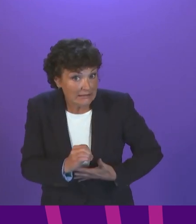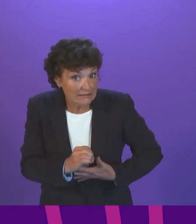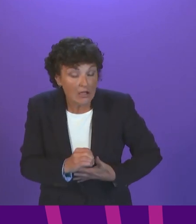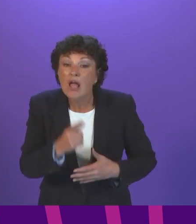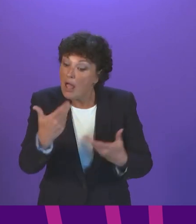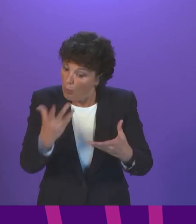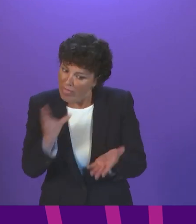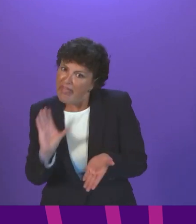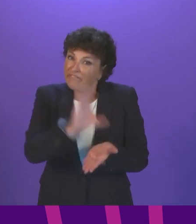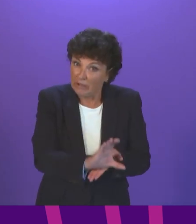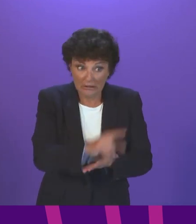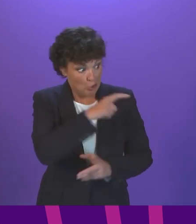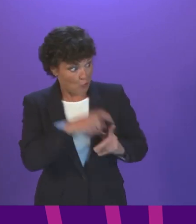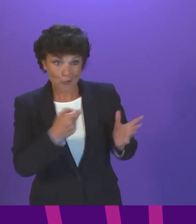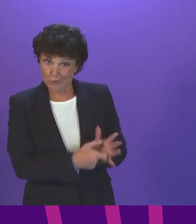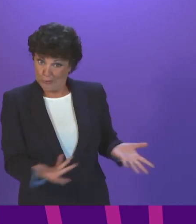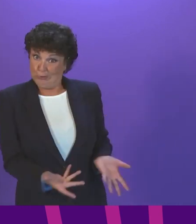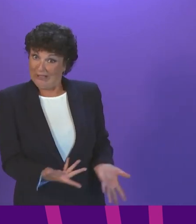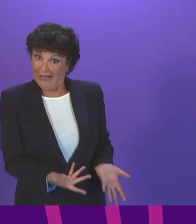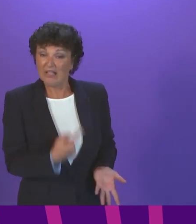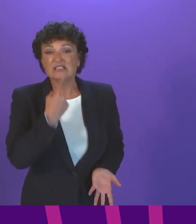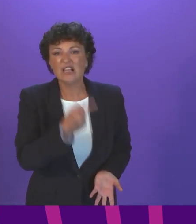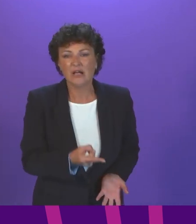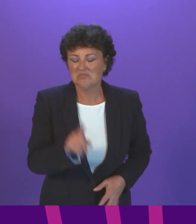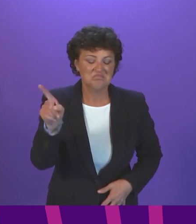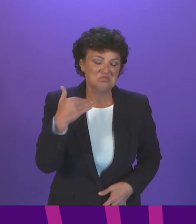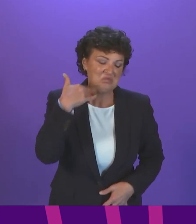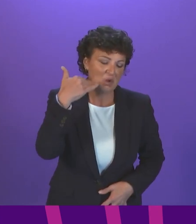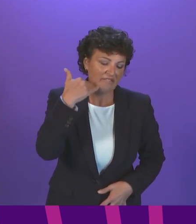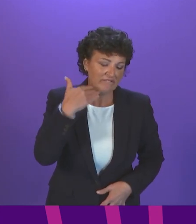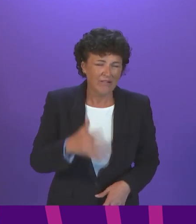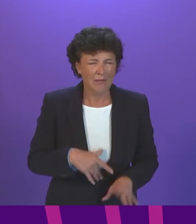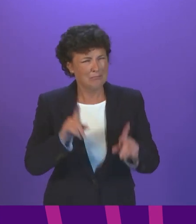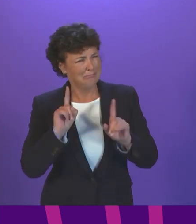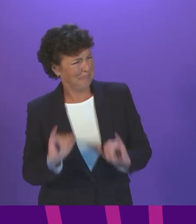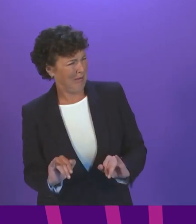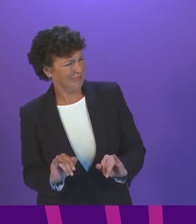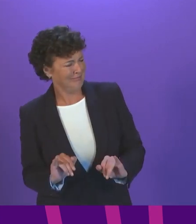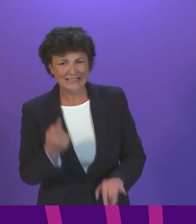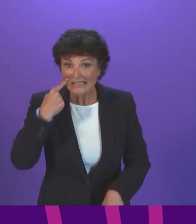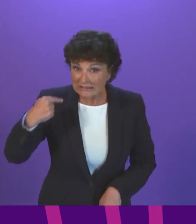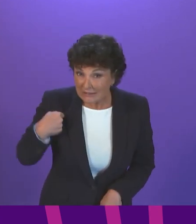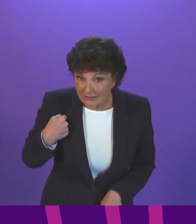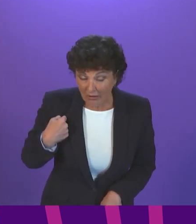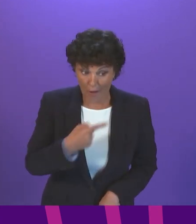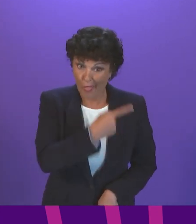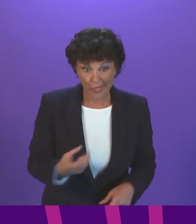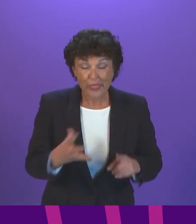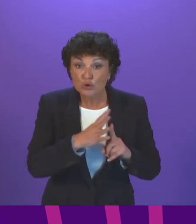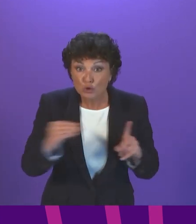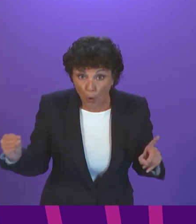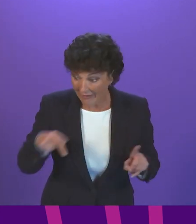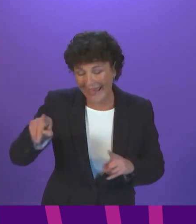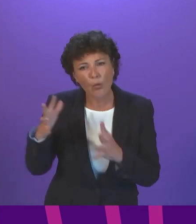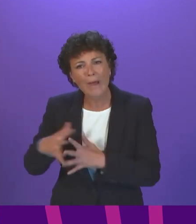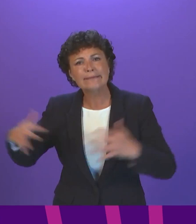investment. Douglas Ross here says that that is insufficient. yet, yesterday, the Conservative Government